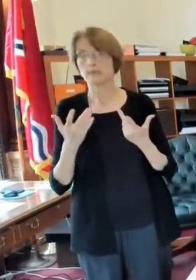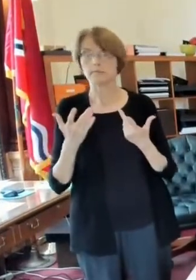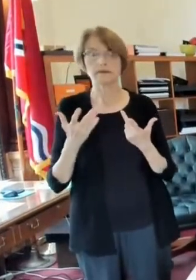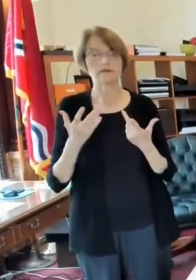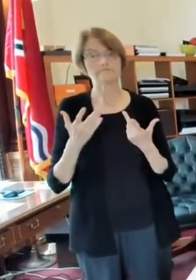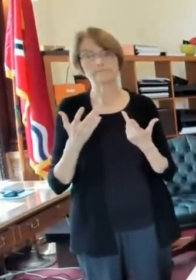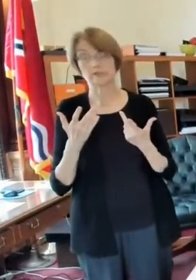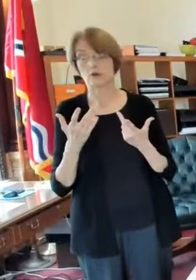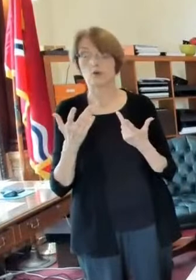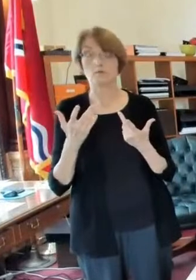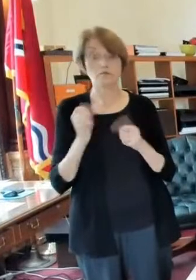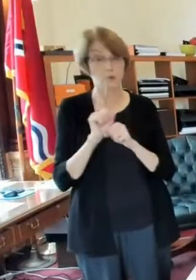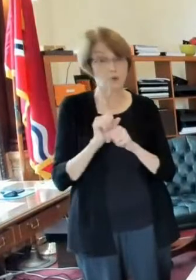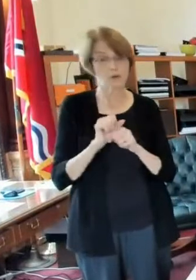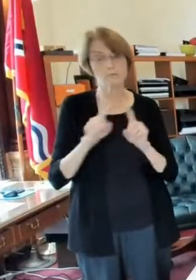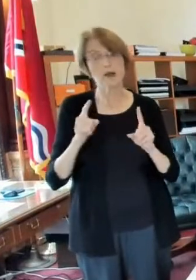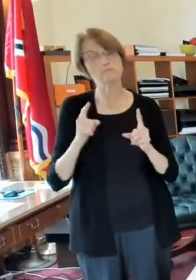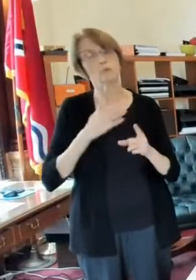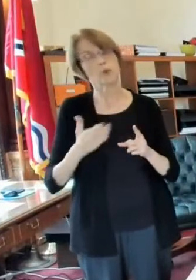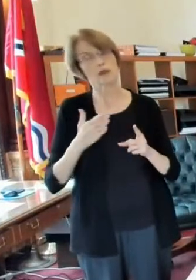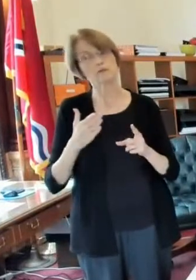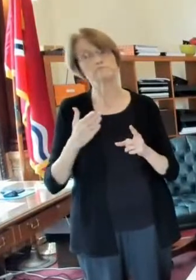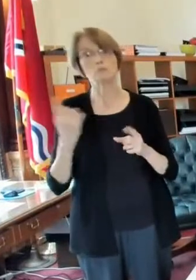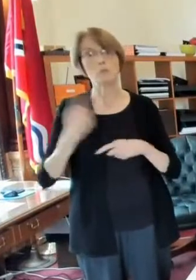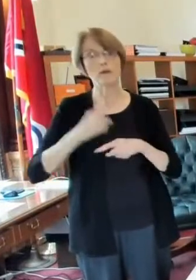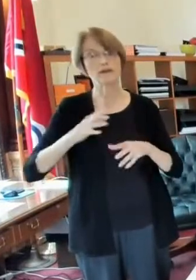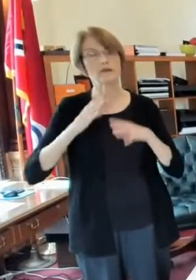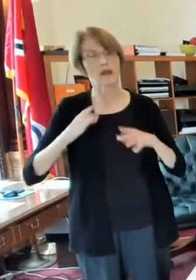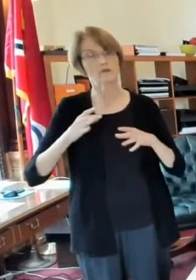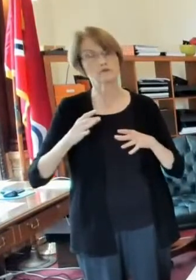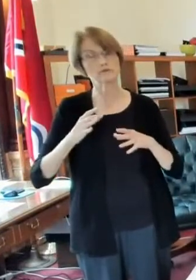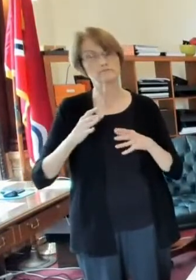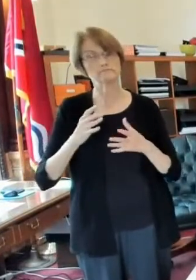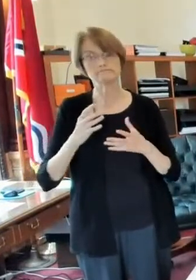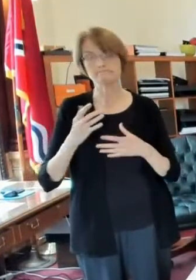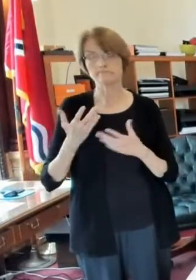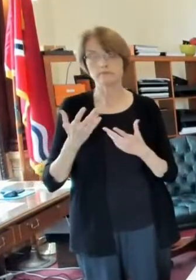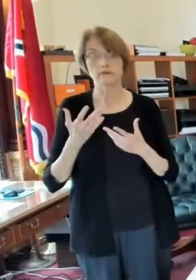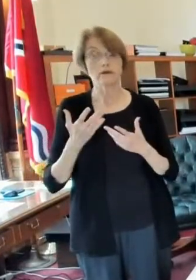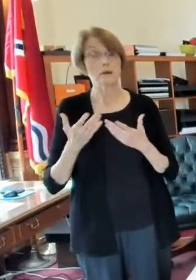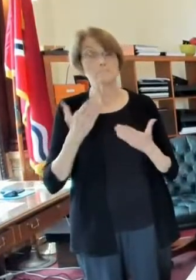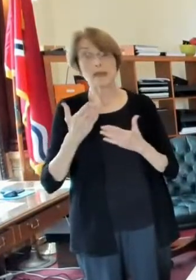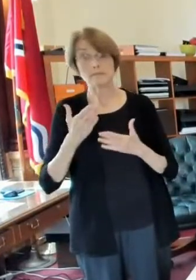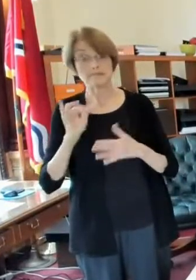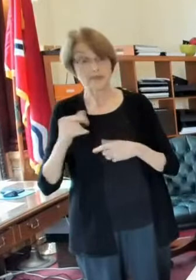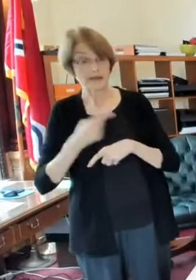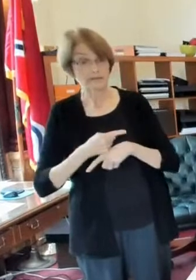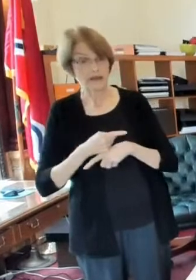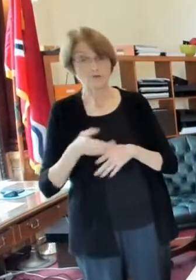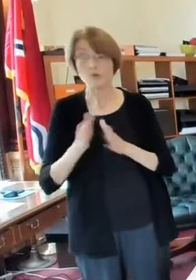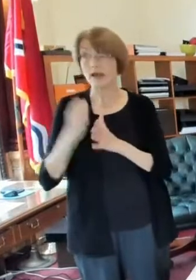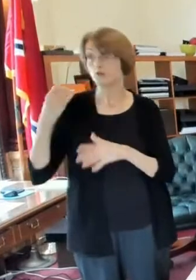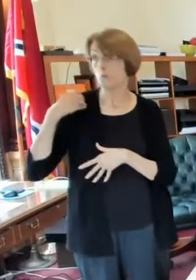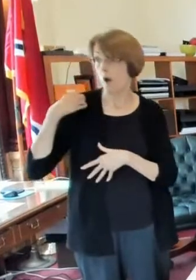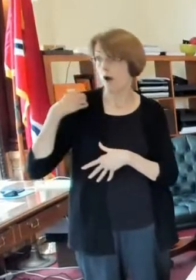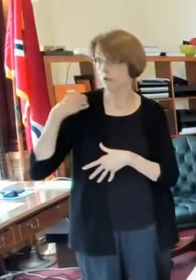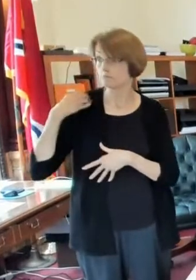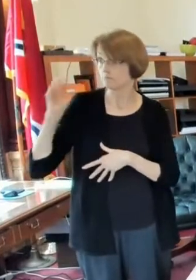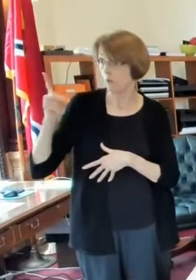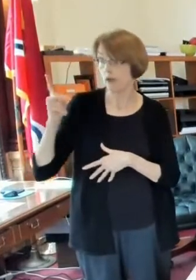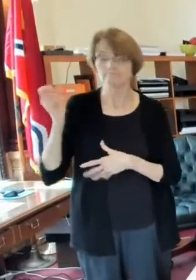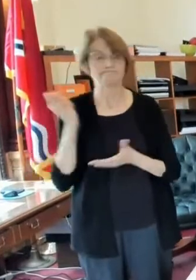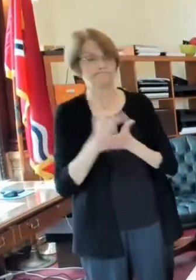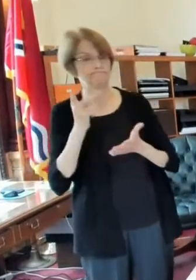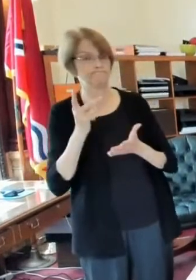vacation i know that's a lot to ask um or maybe your your boss will give you off that day uh the